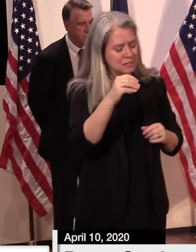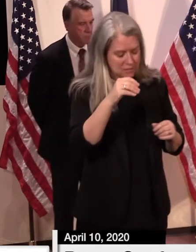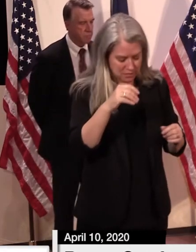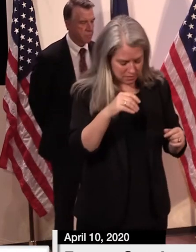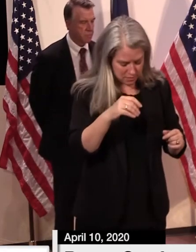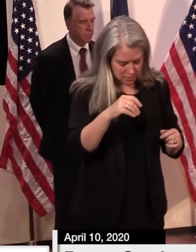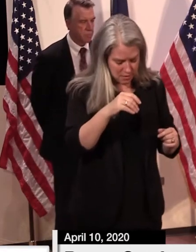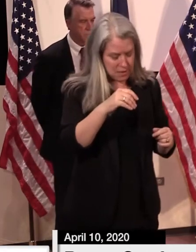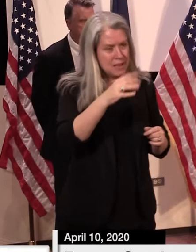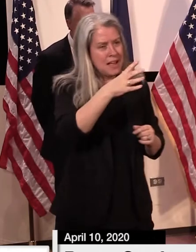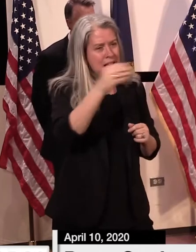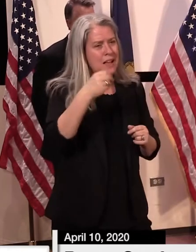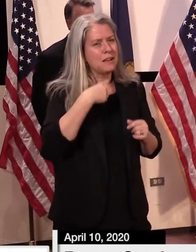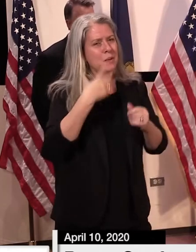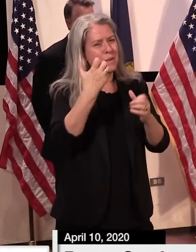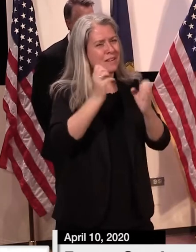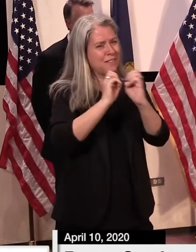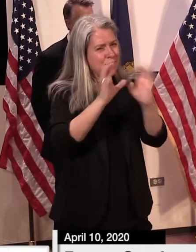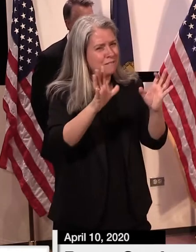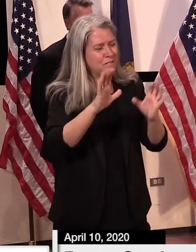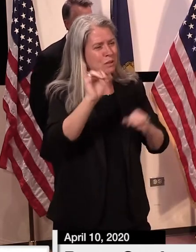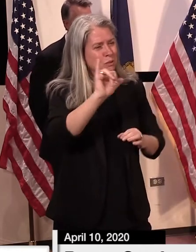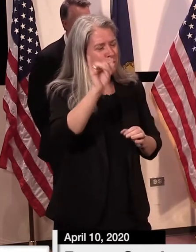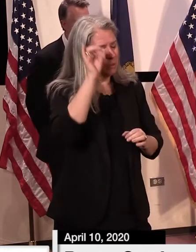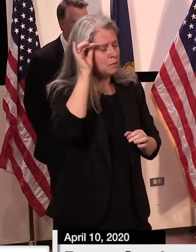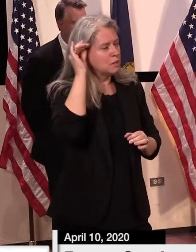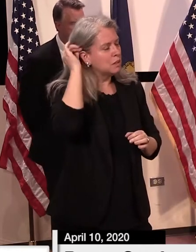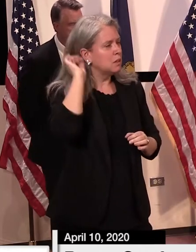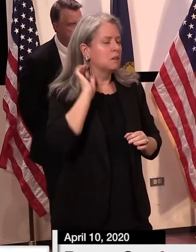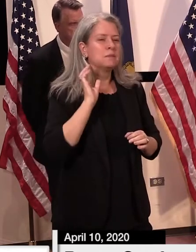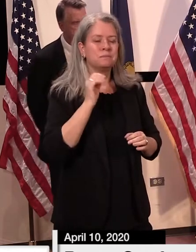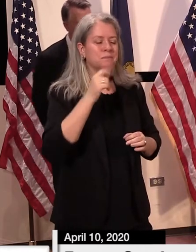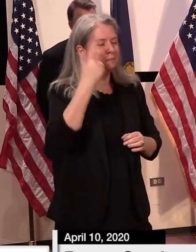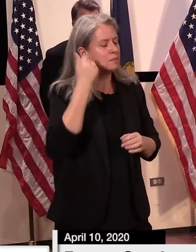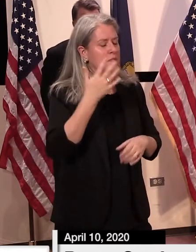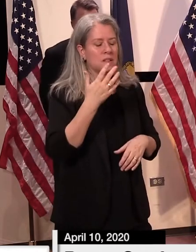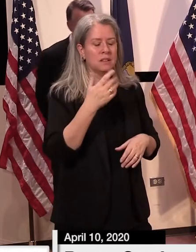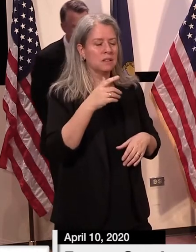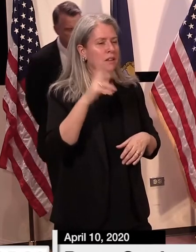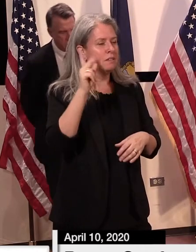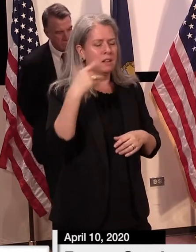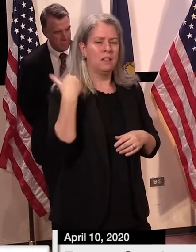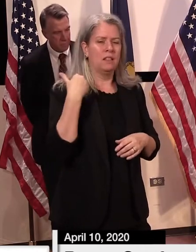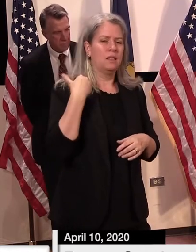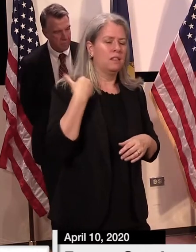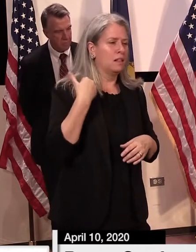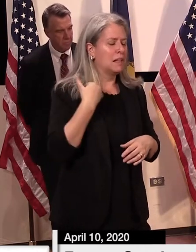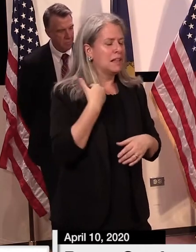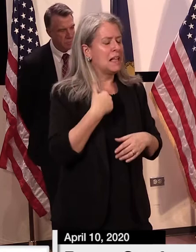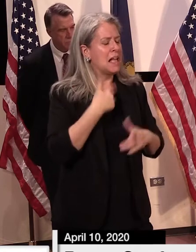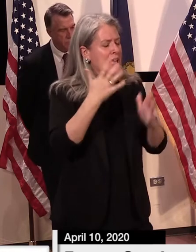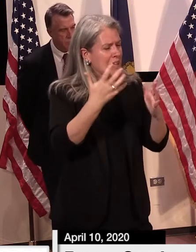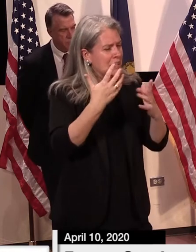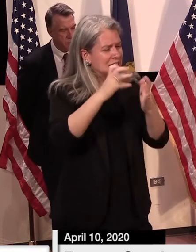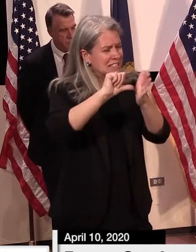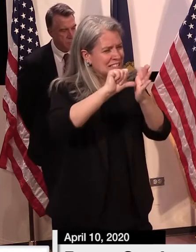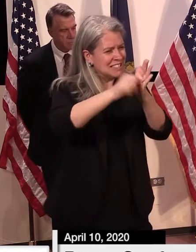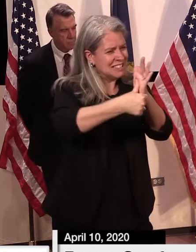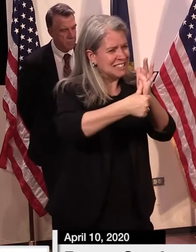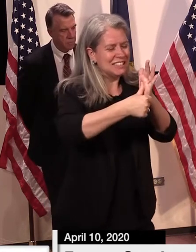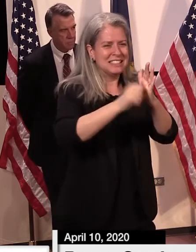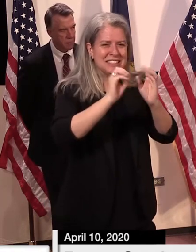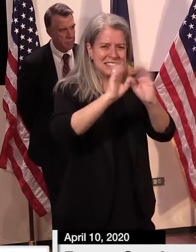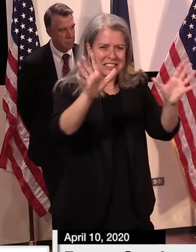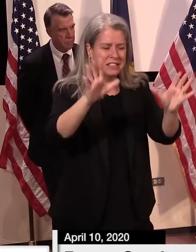about this specific issue because this has come up on a couple occasions and I want to really sort of